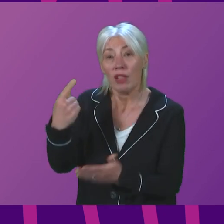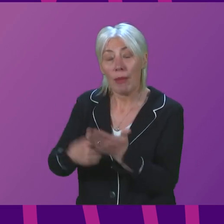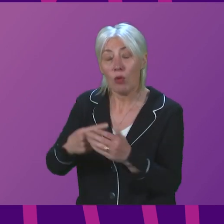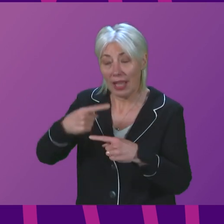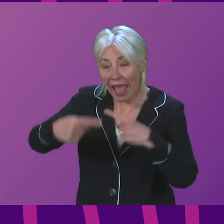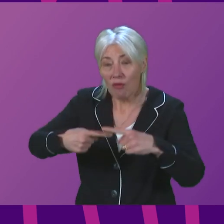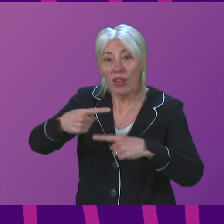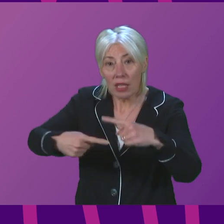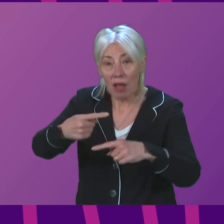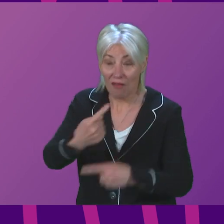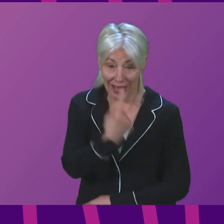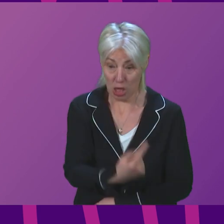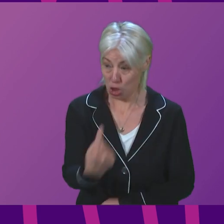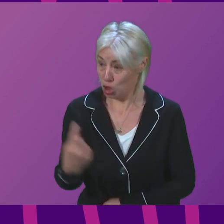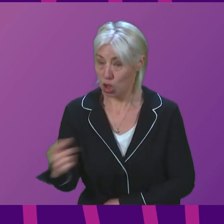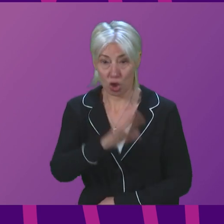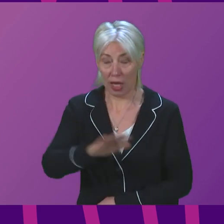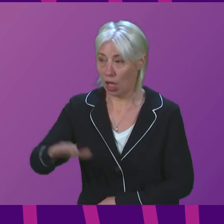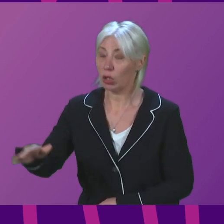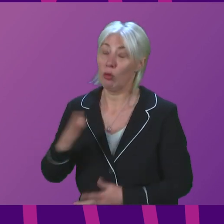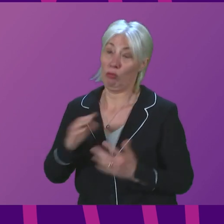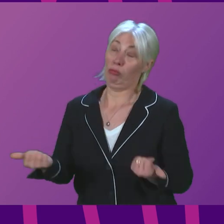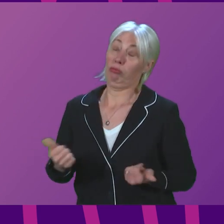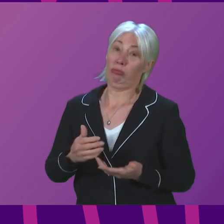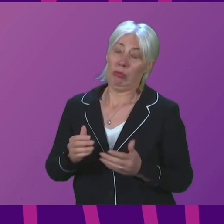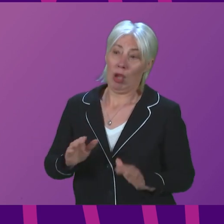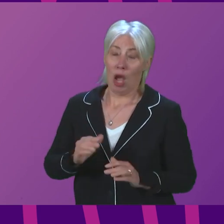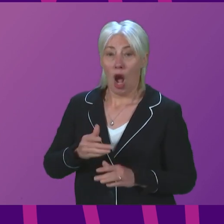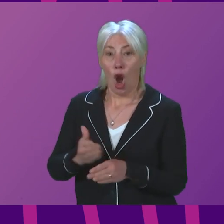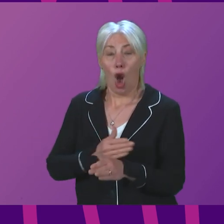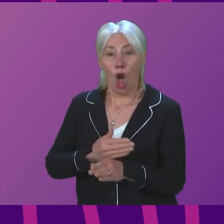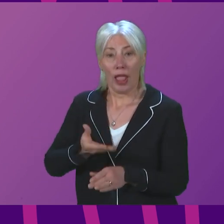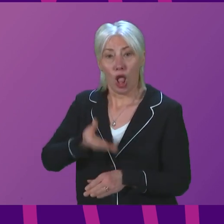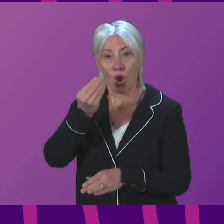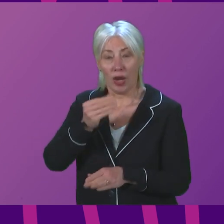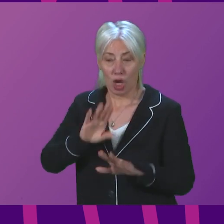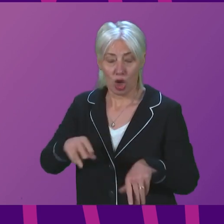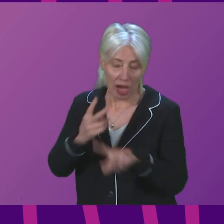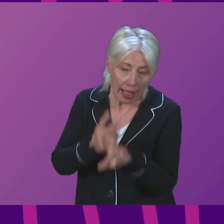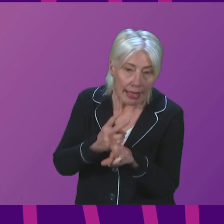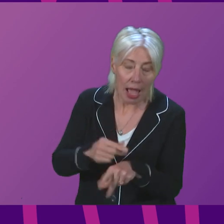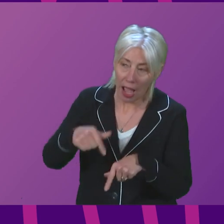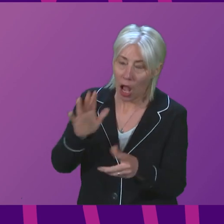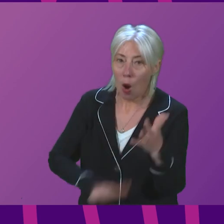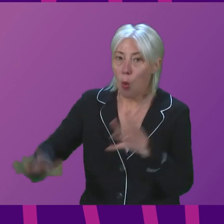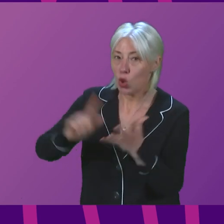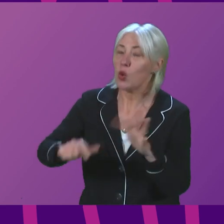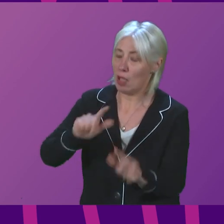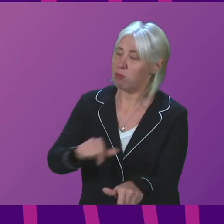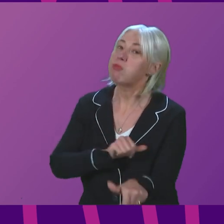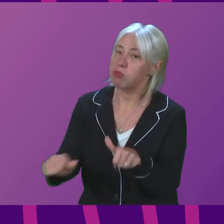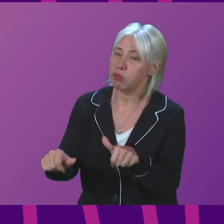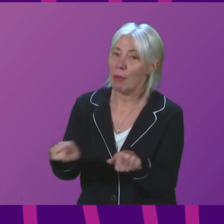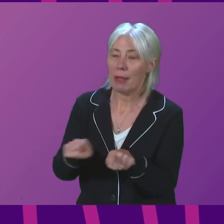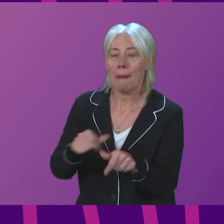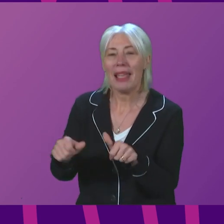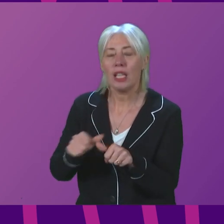year for each child. And this is the most generous early learning and childcare offer anywhere in the UK, and of course it will also deliver better social